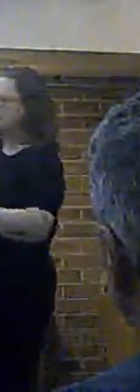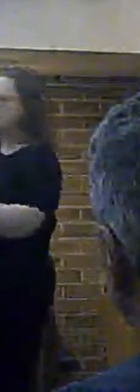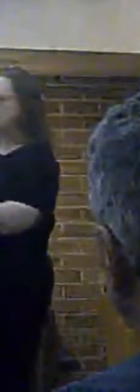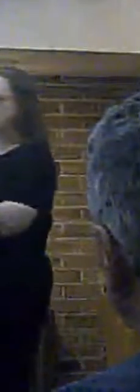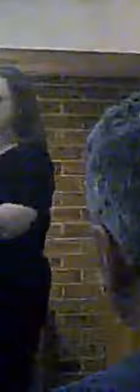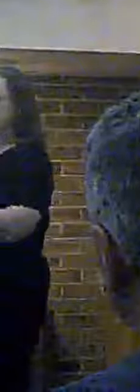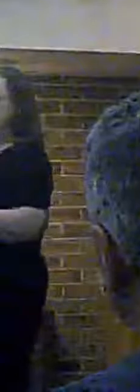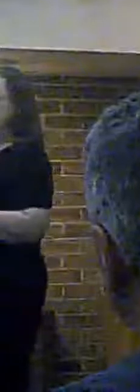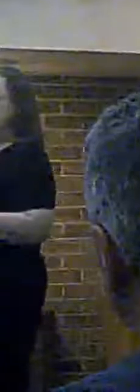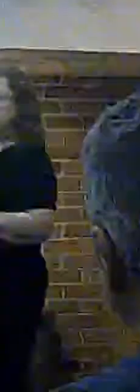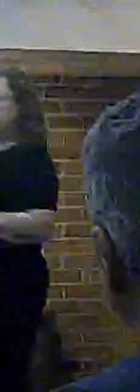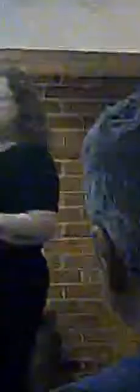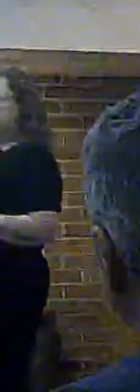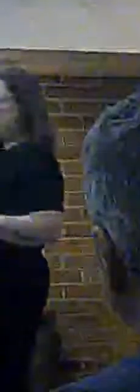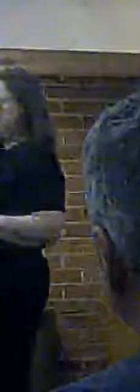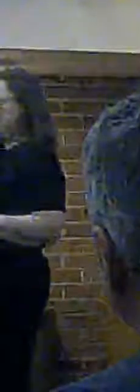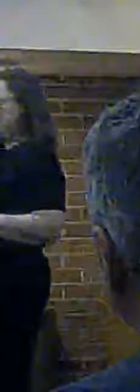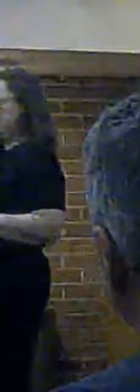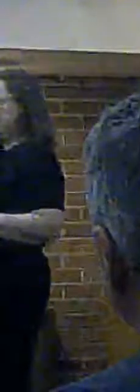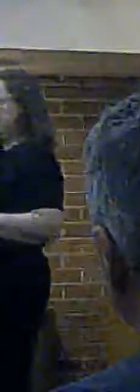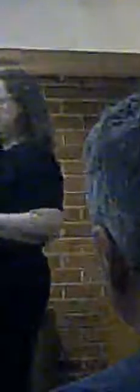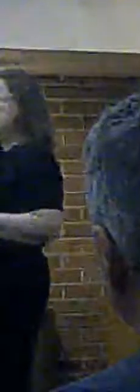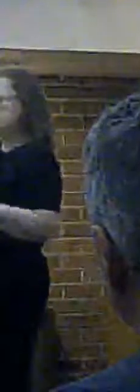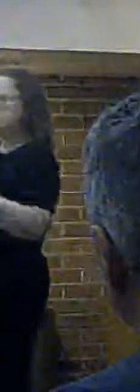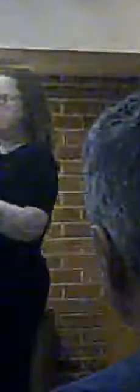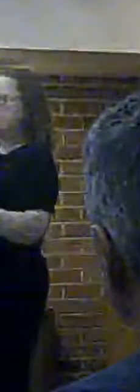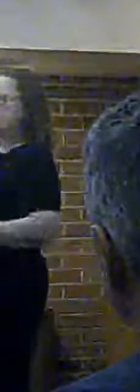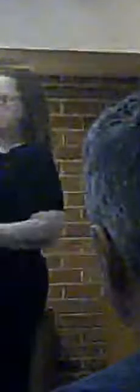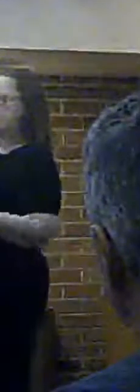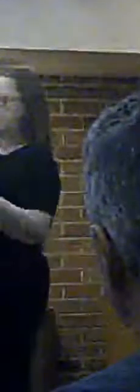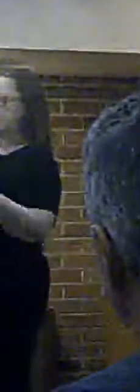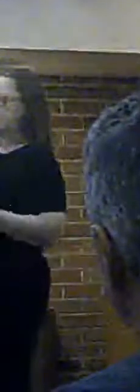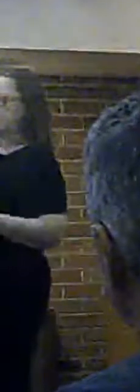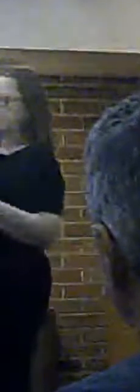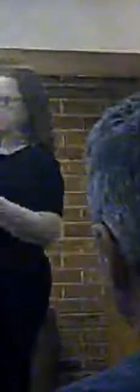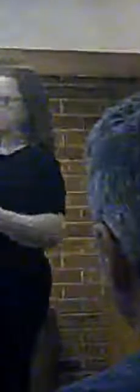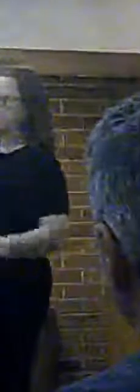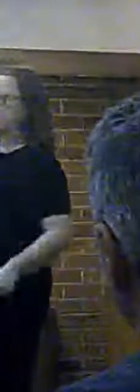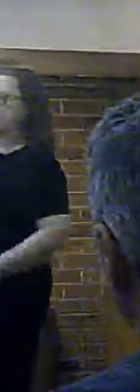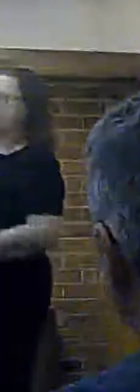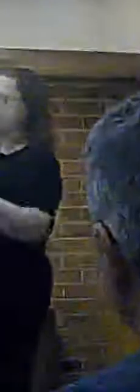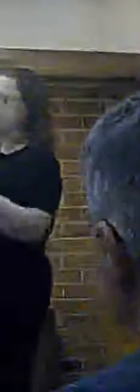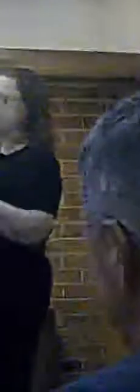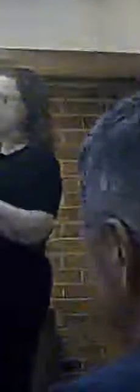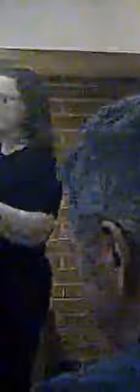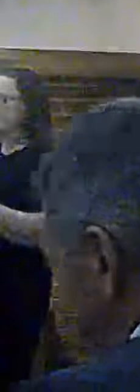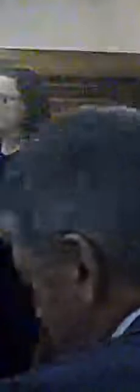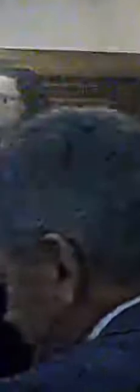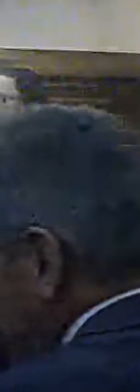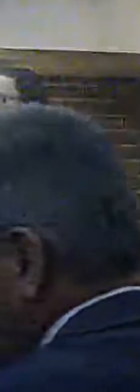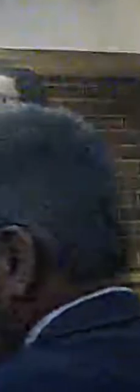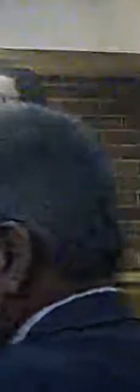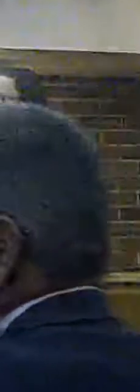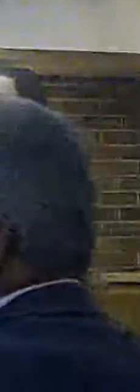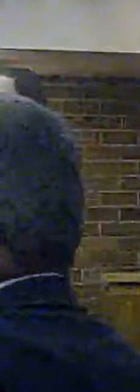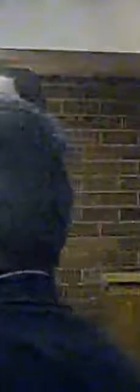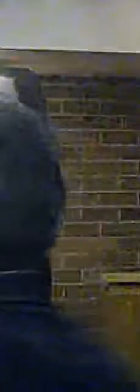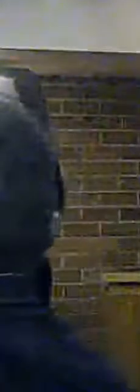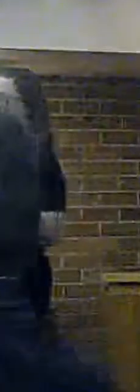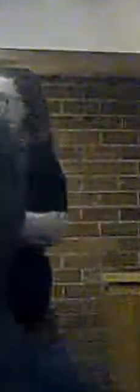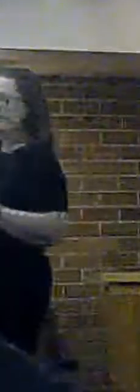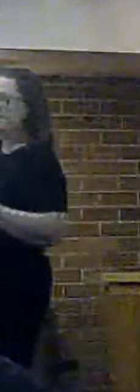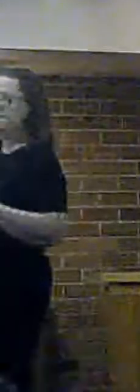the dangers from fire appliances relate. We have fire stations all over the county